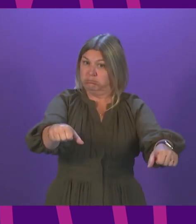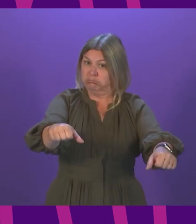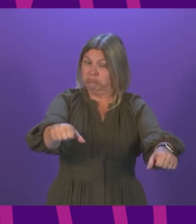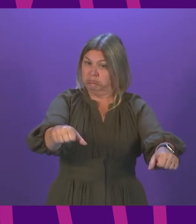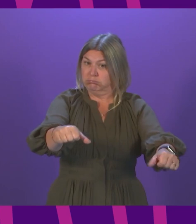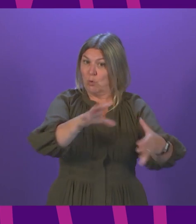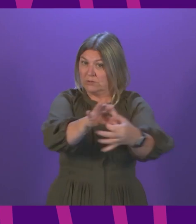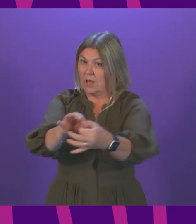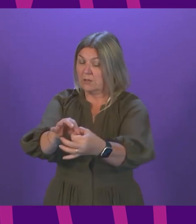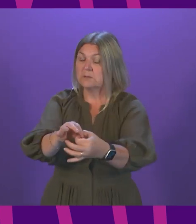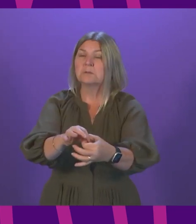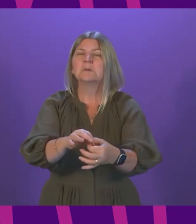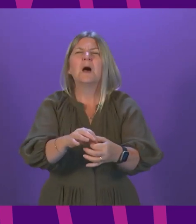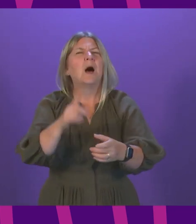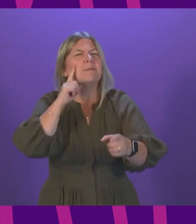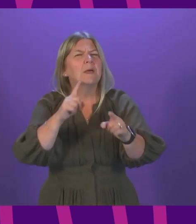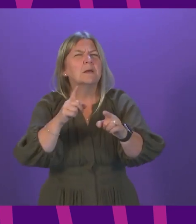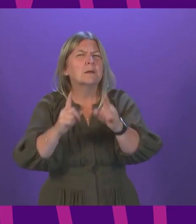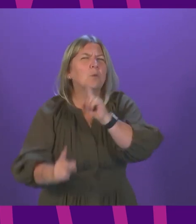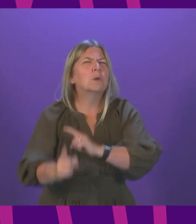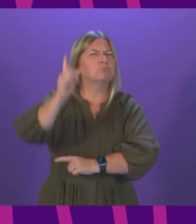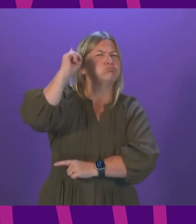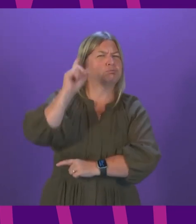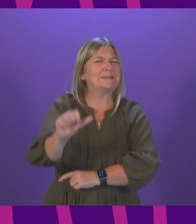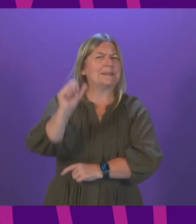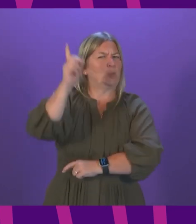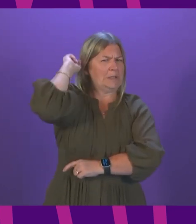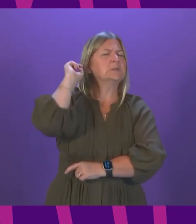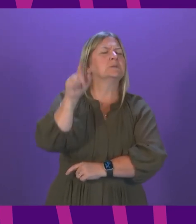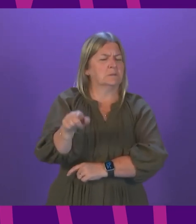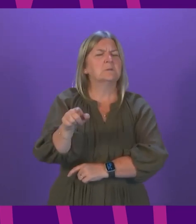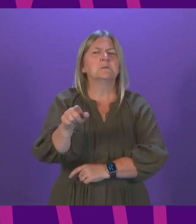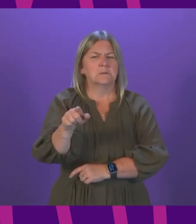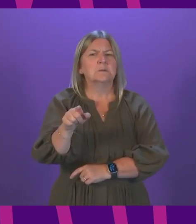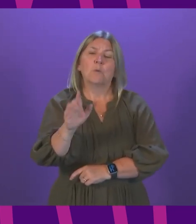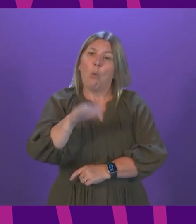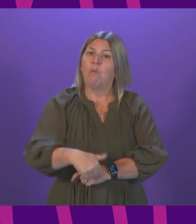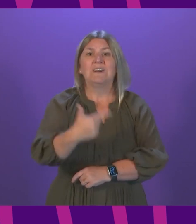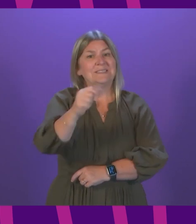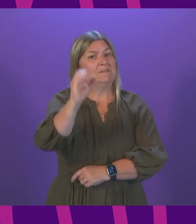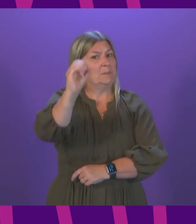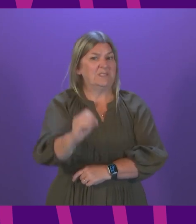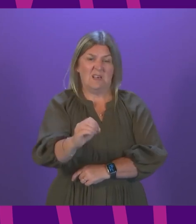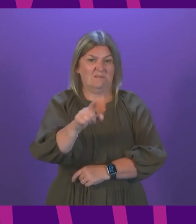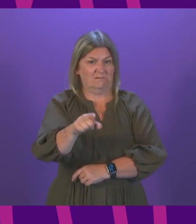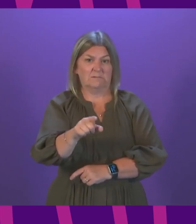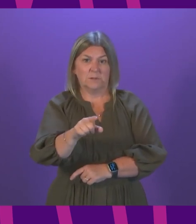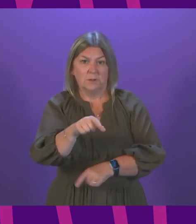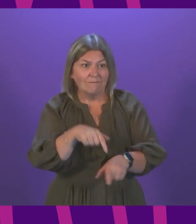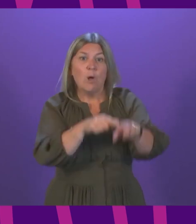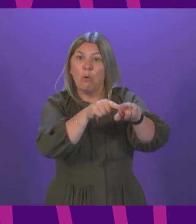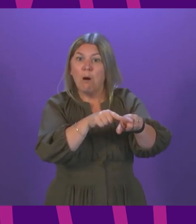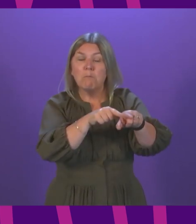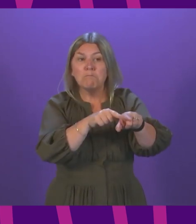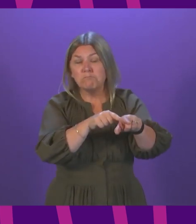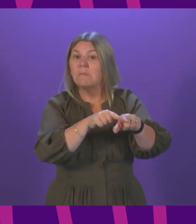for the most recent week, I think we'll see the latest data tomorrow, but over 70% were closed within 72 hours, which